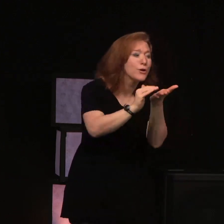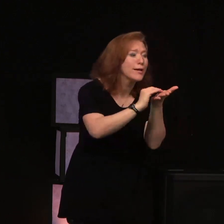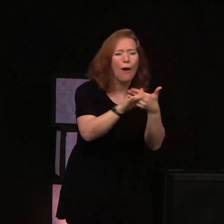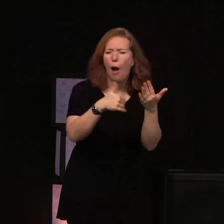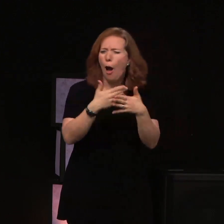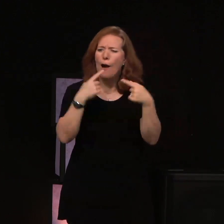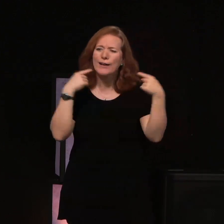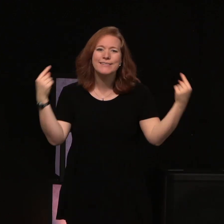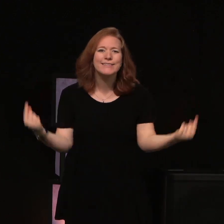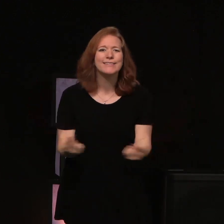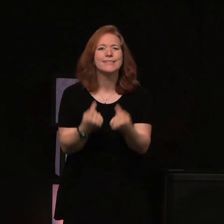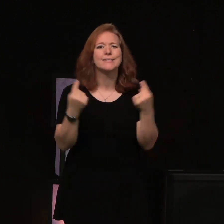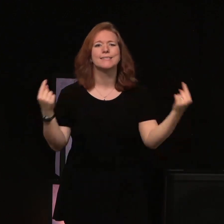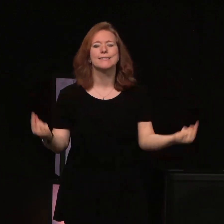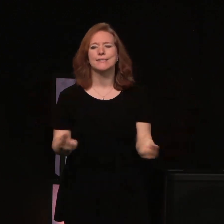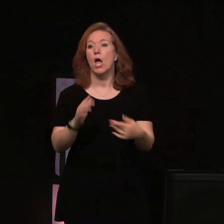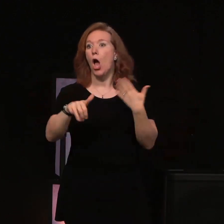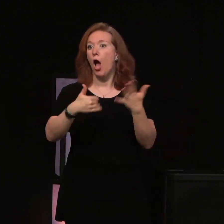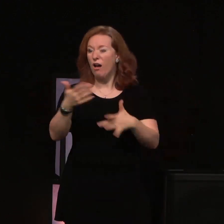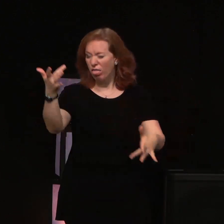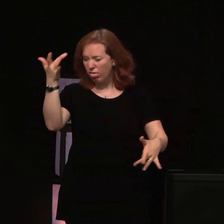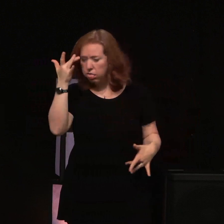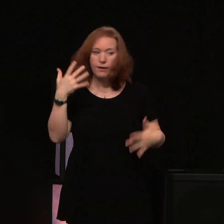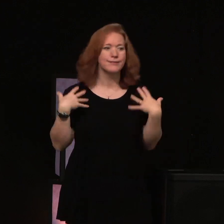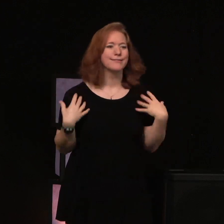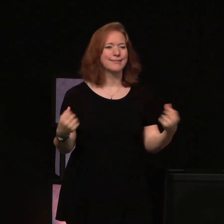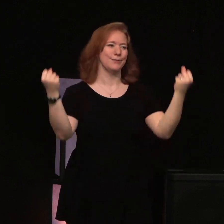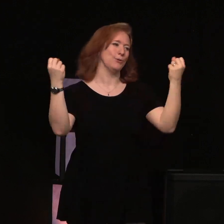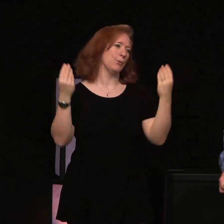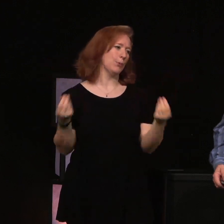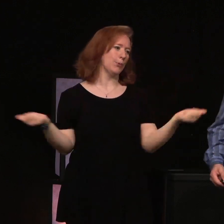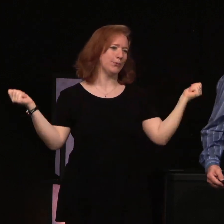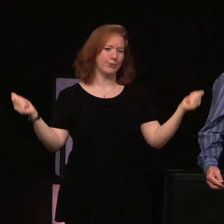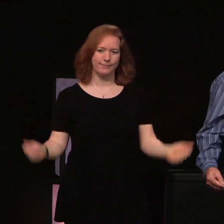your sins and heals all your diseases.